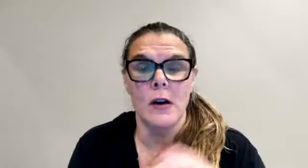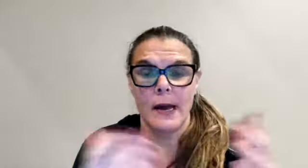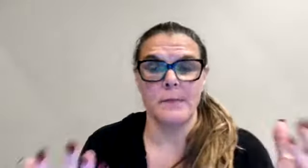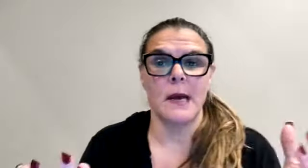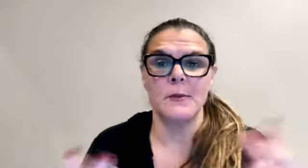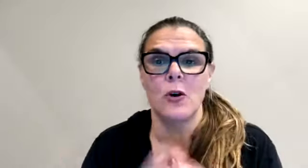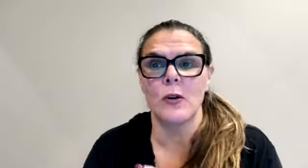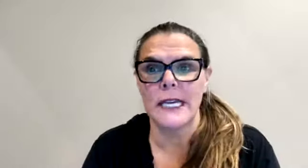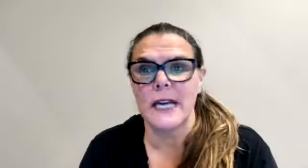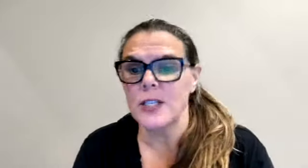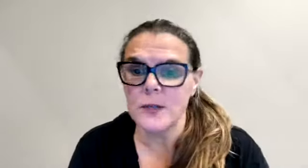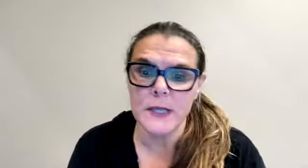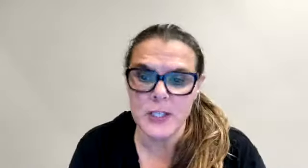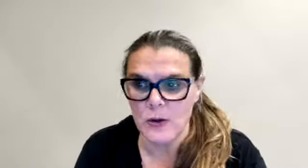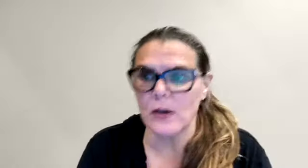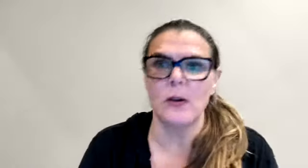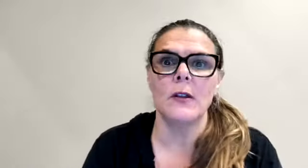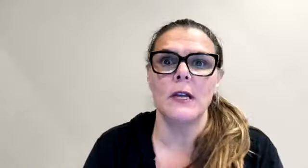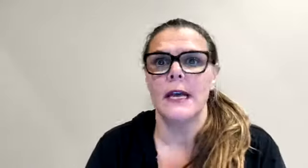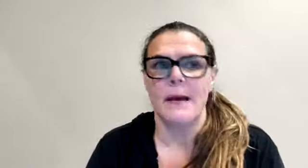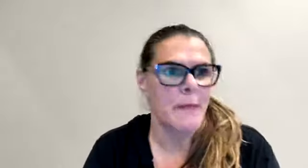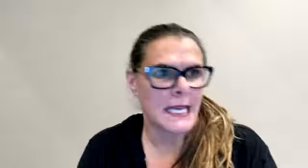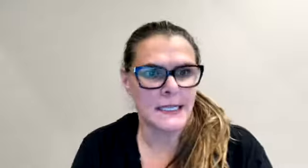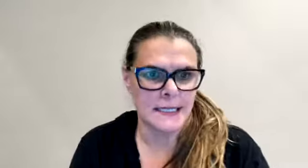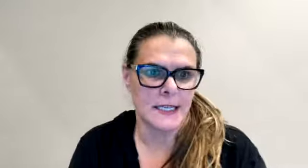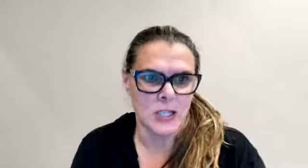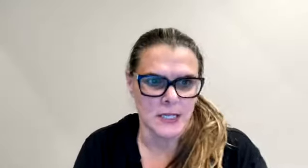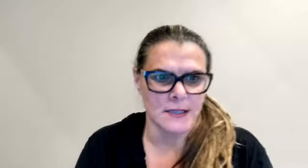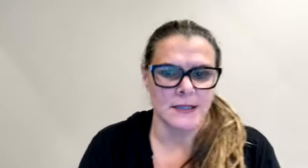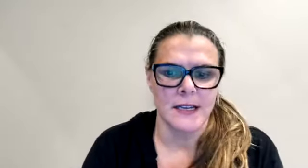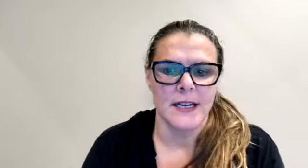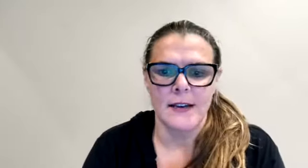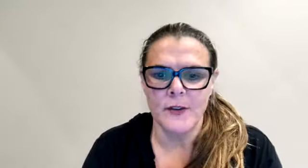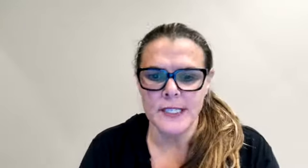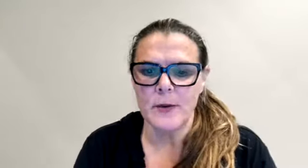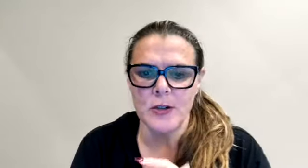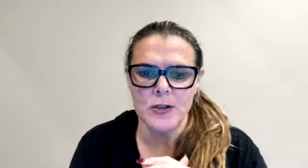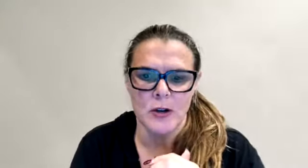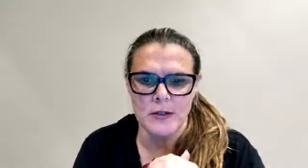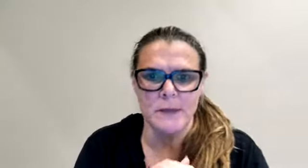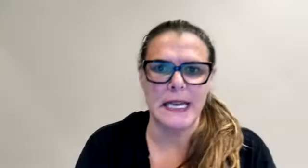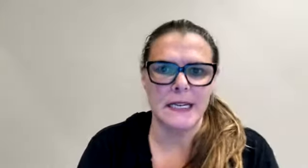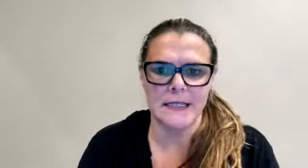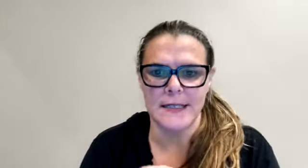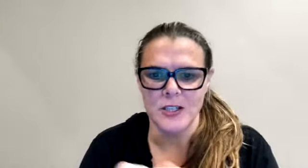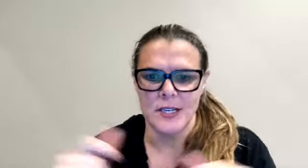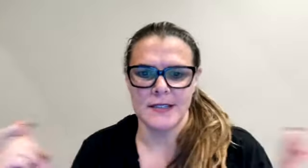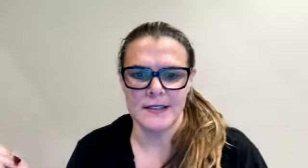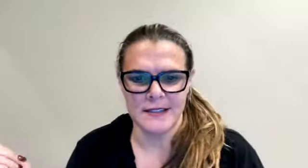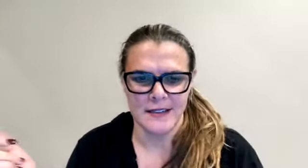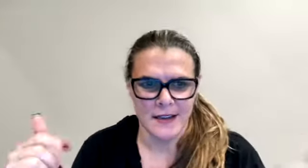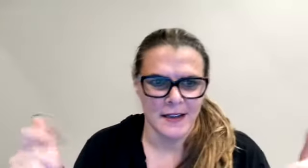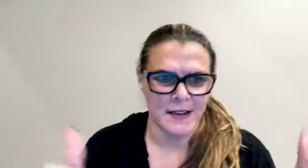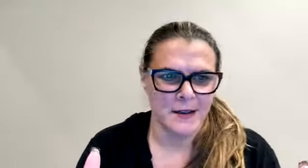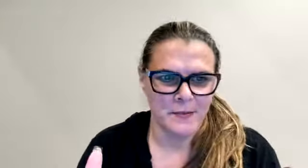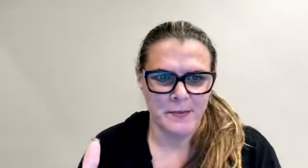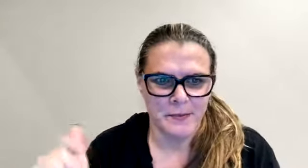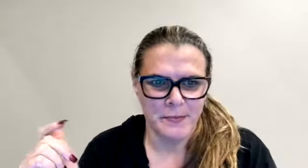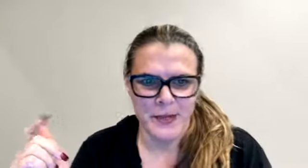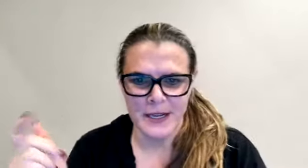I'm told, like, I just really struggle making decisions. If you're someone who struggles making decisions, put a